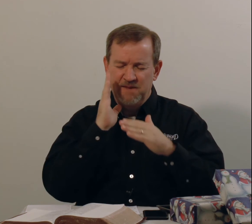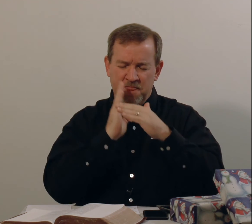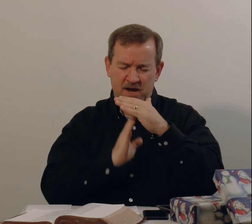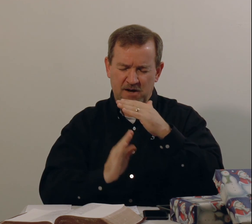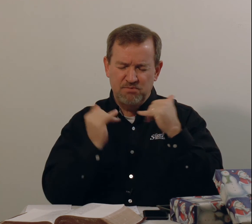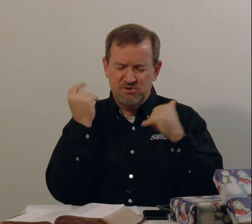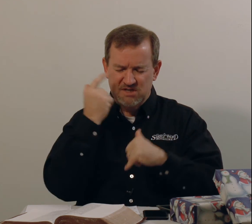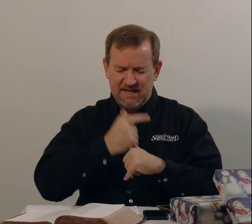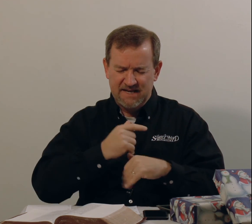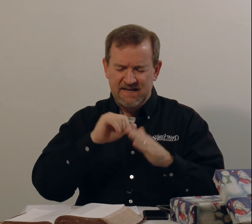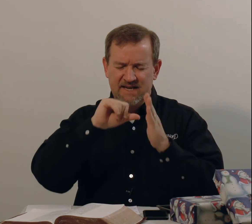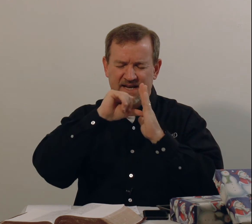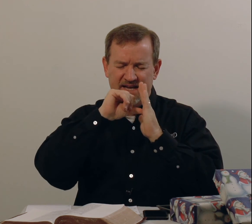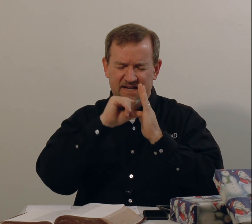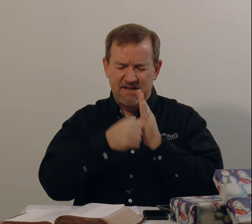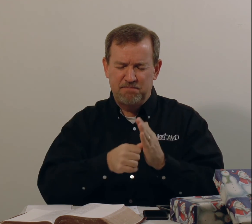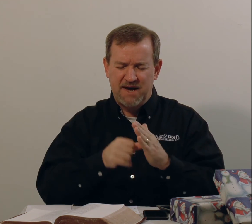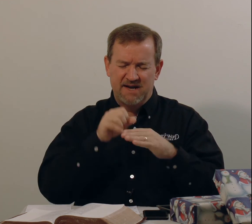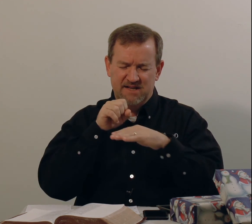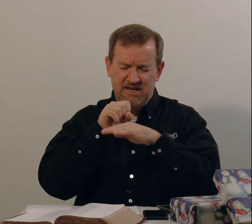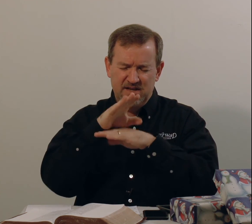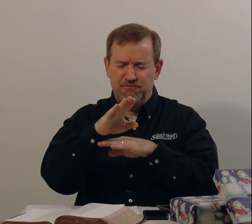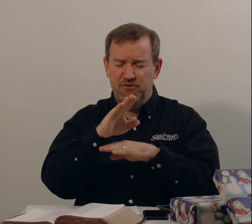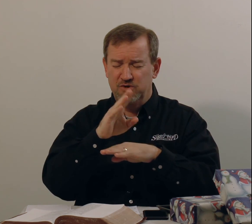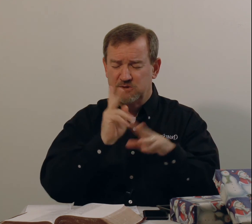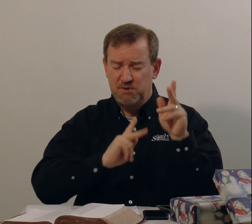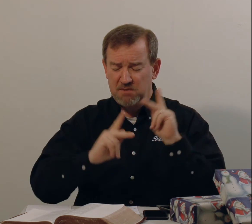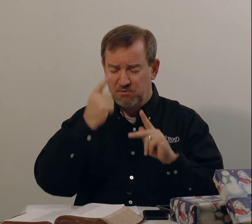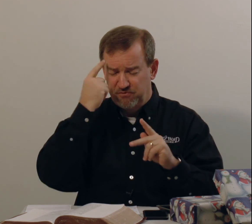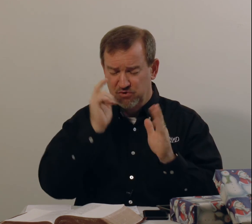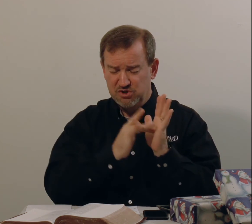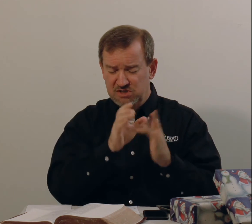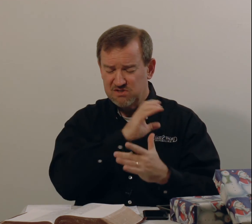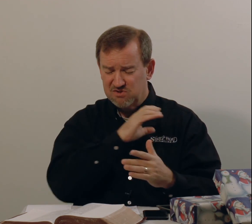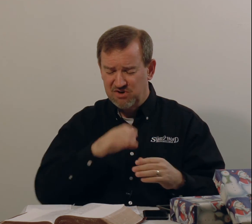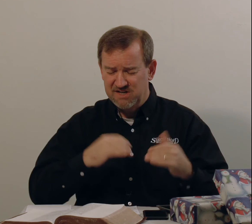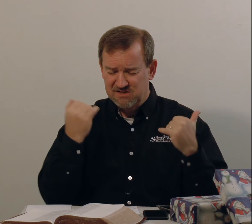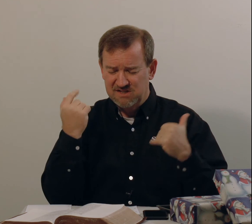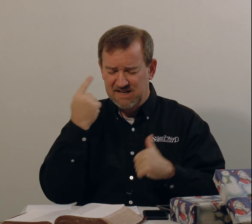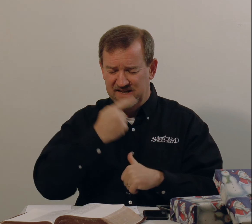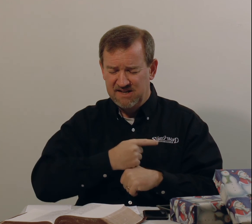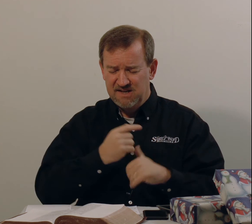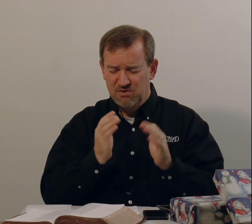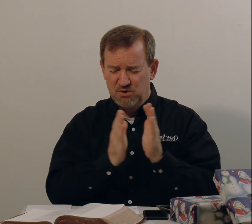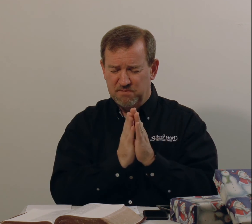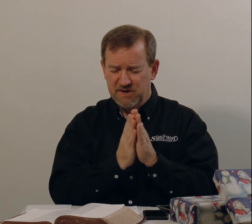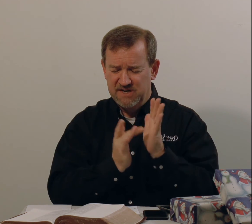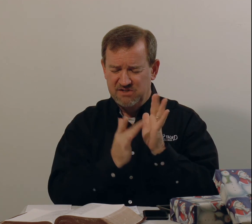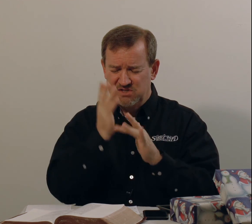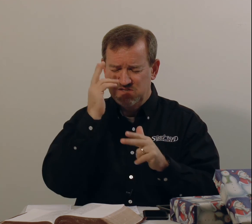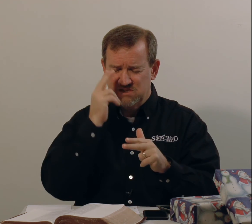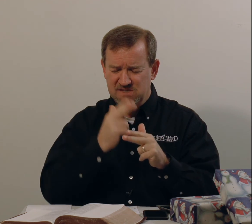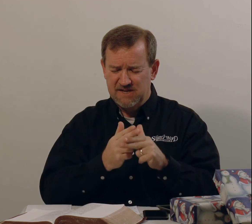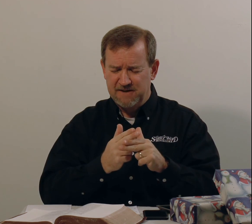humble today and impact and influence people for Jesus Christ today. We pray in Jesus' name.